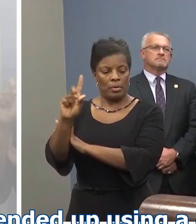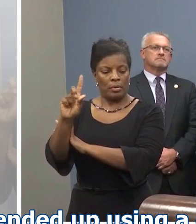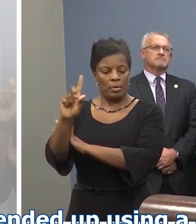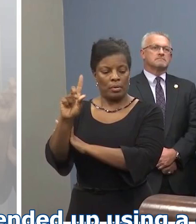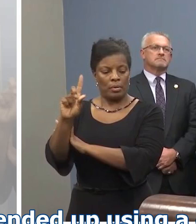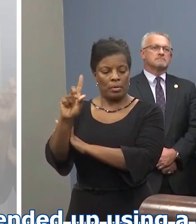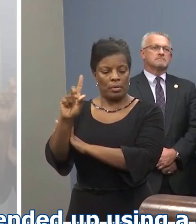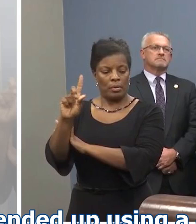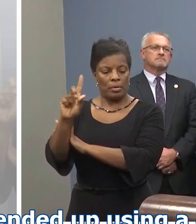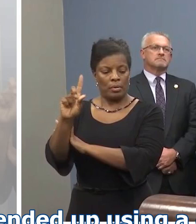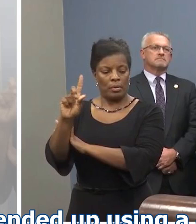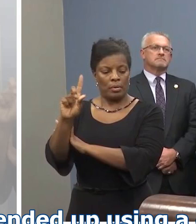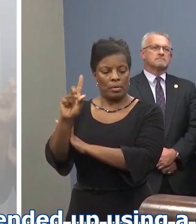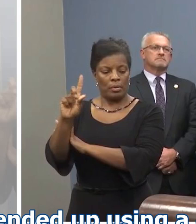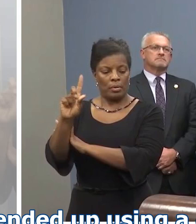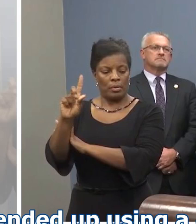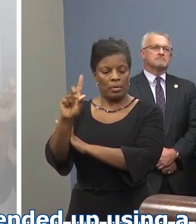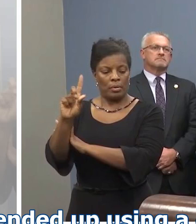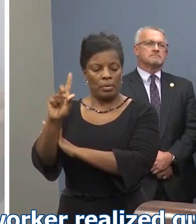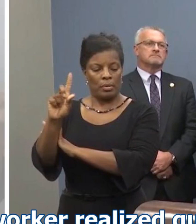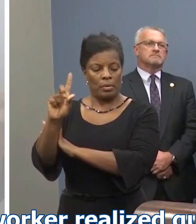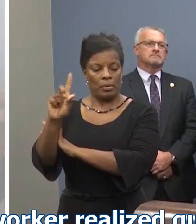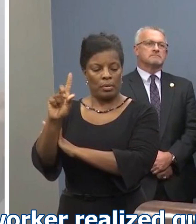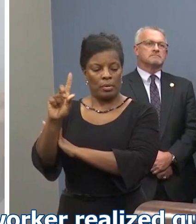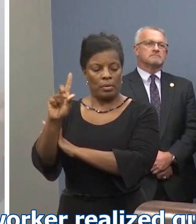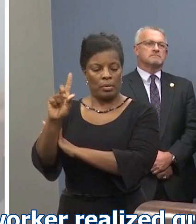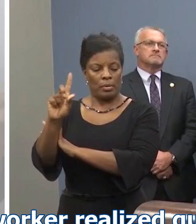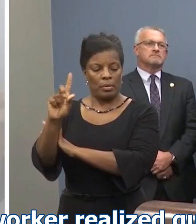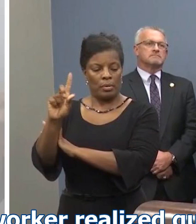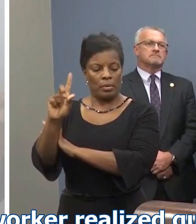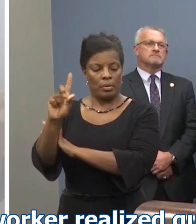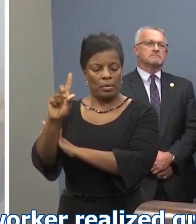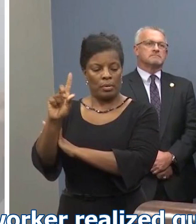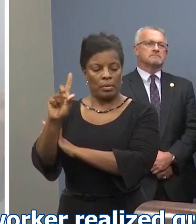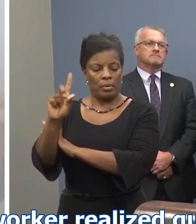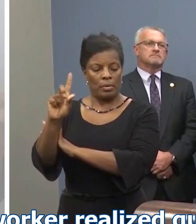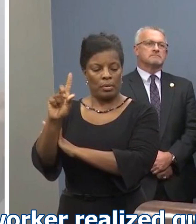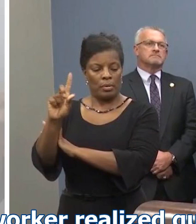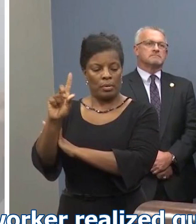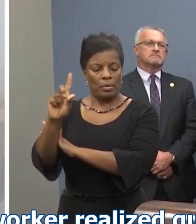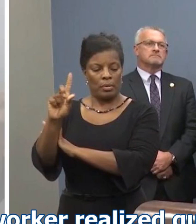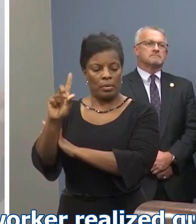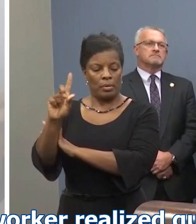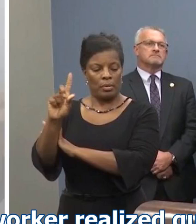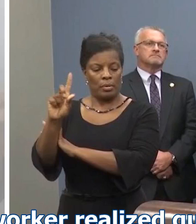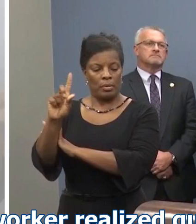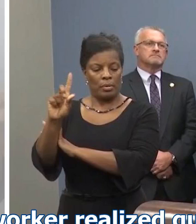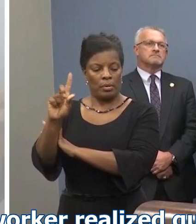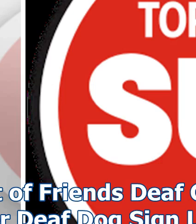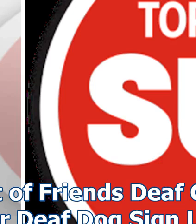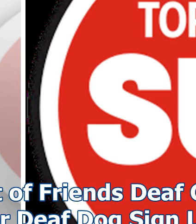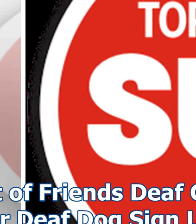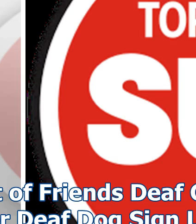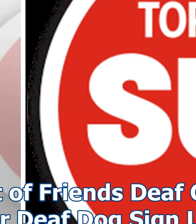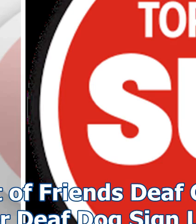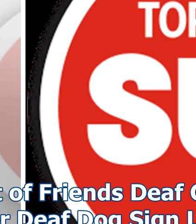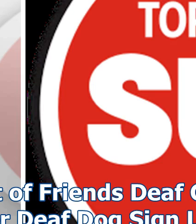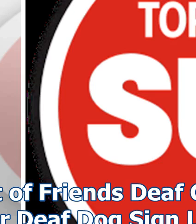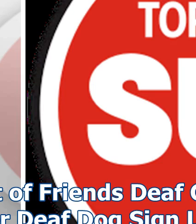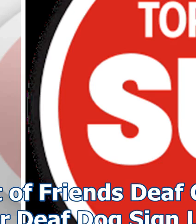a county employee who has a deaf brother. The worker realized quickly that he was in over his head, authorities said.